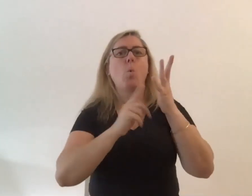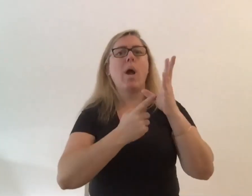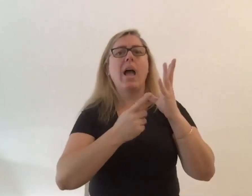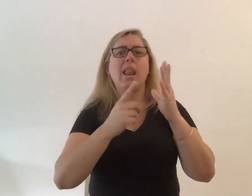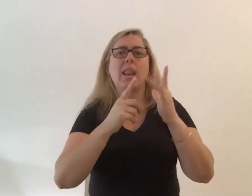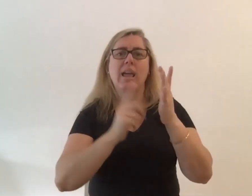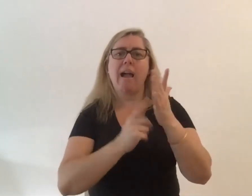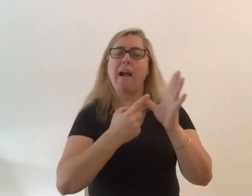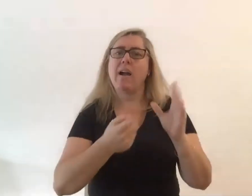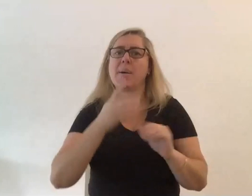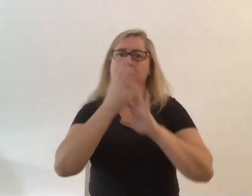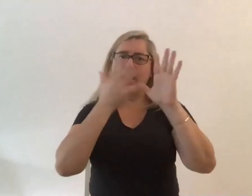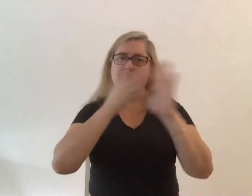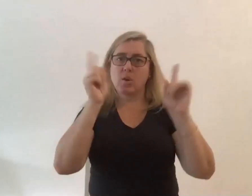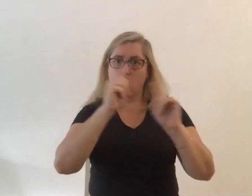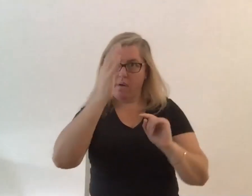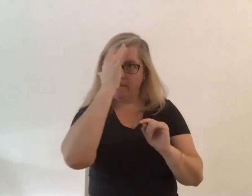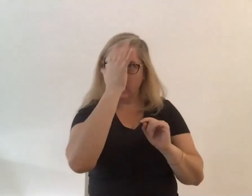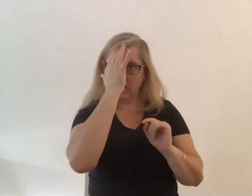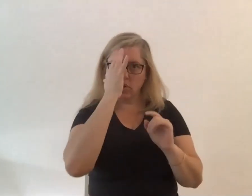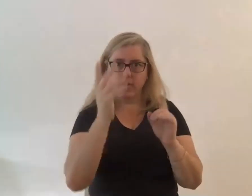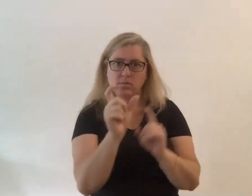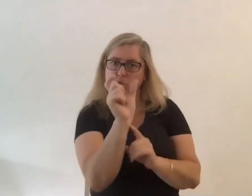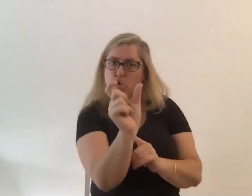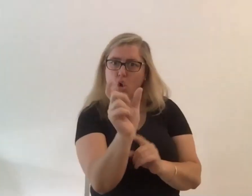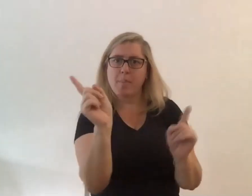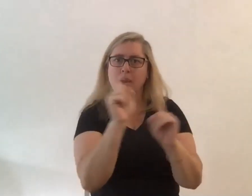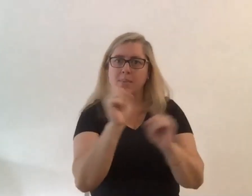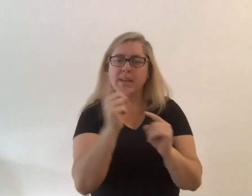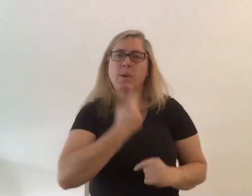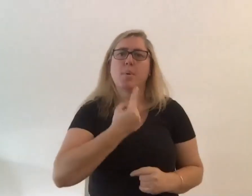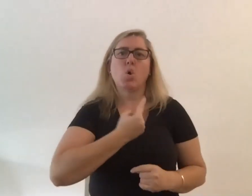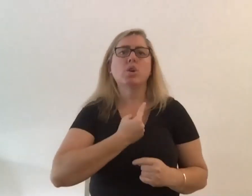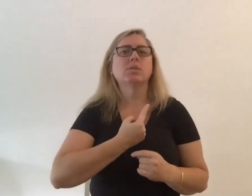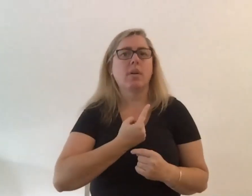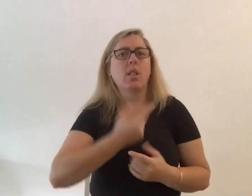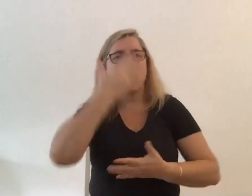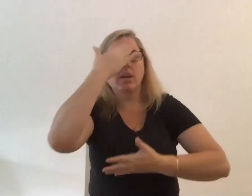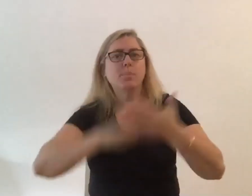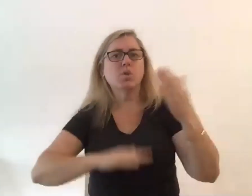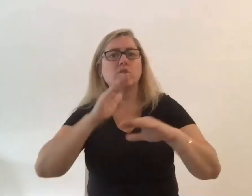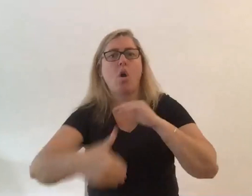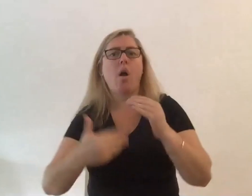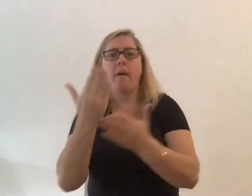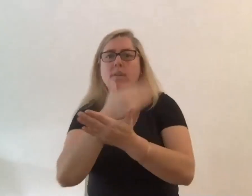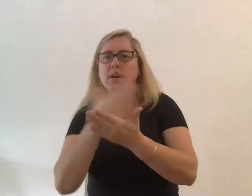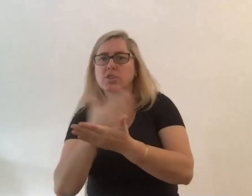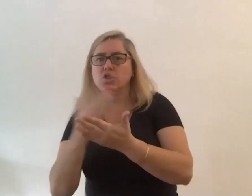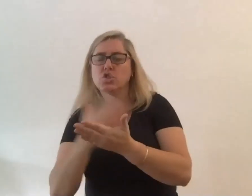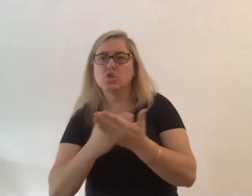personal experience of a shared situation so you know if we'll taste a piece of chocolate it's